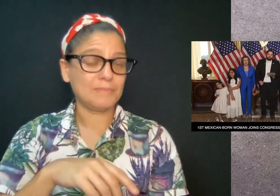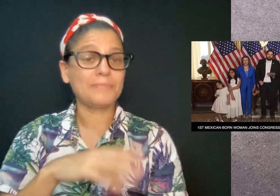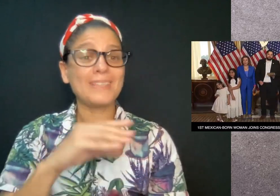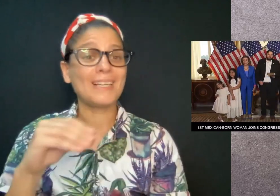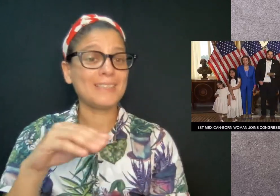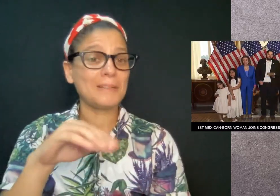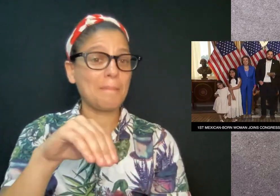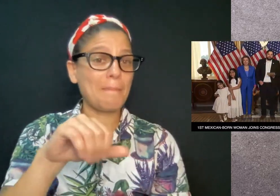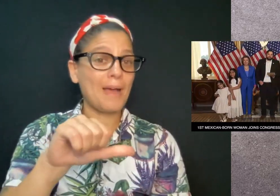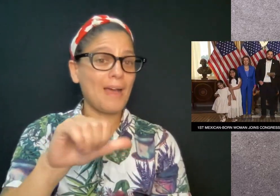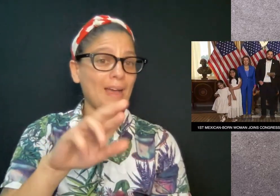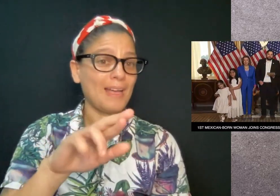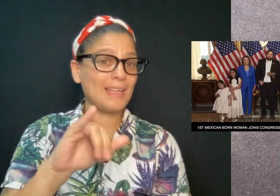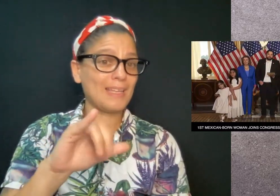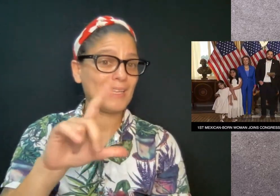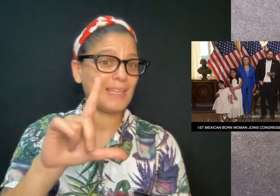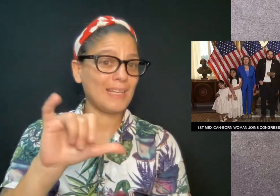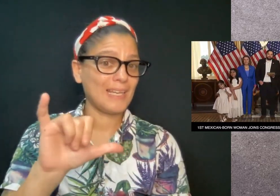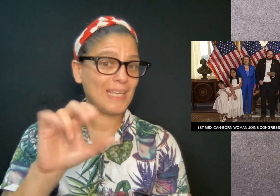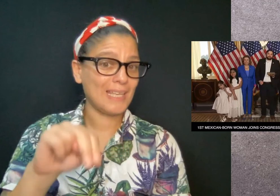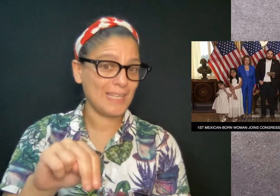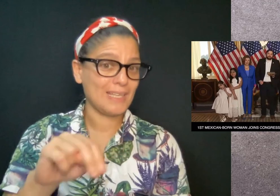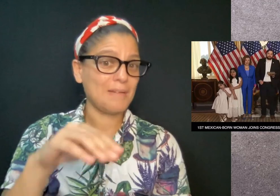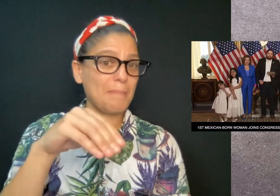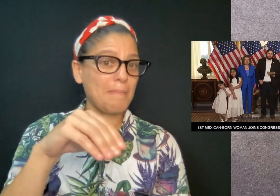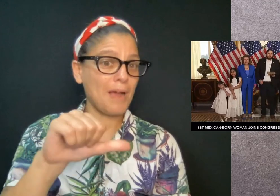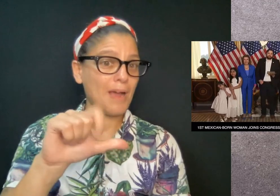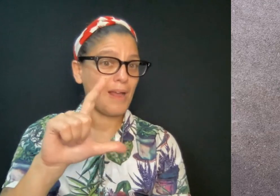special election for Texas' 34th Congressional District.